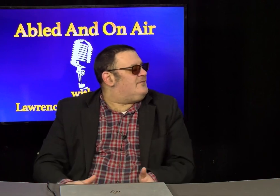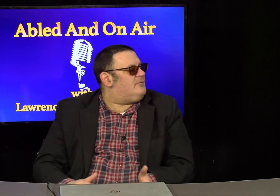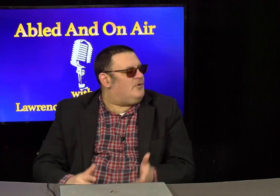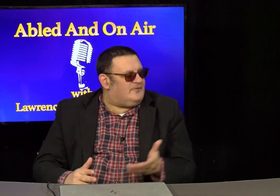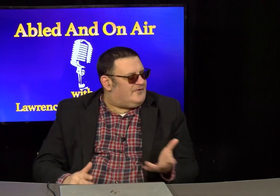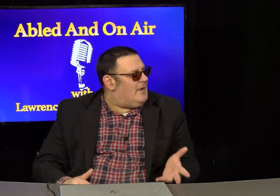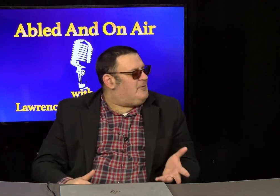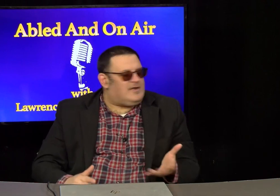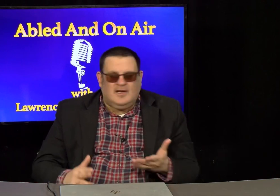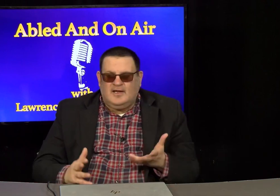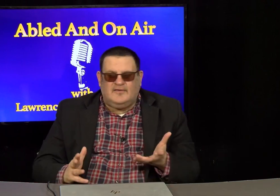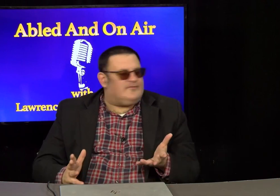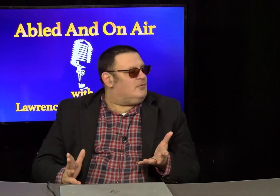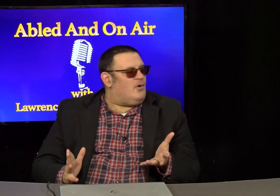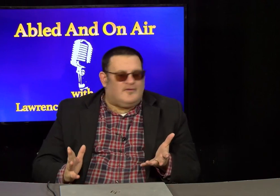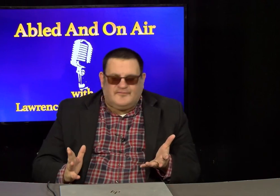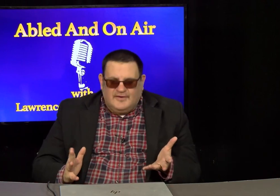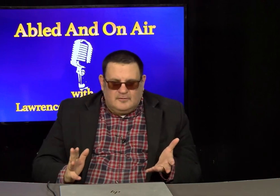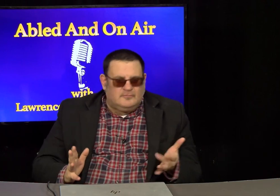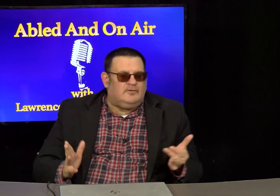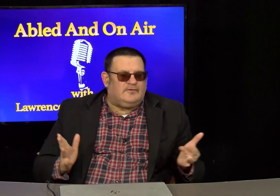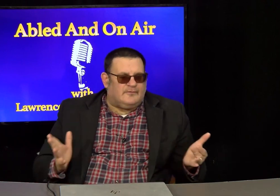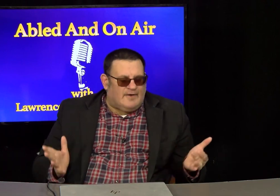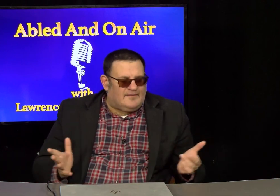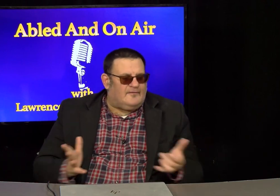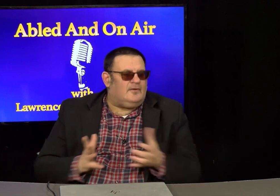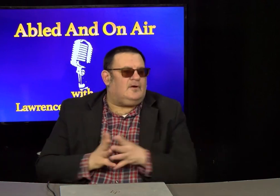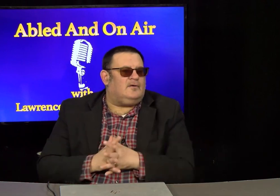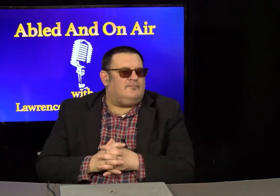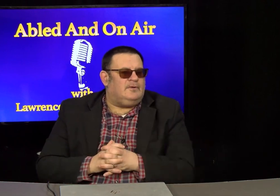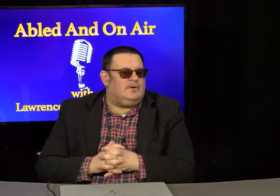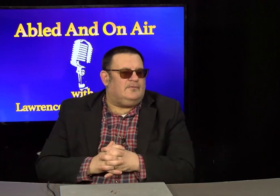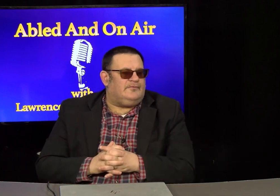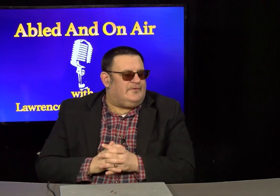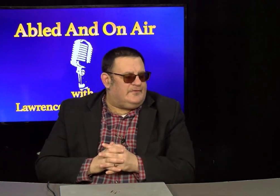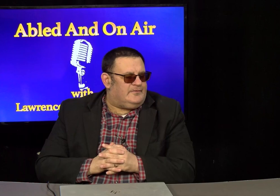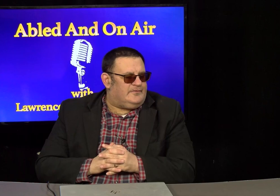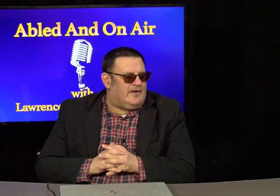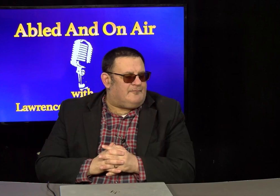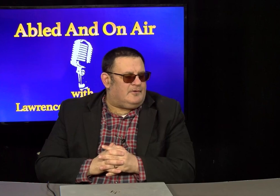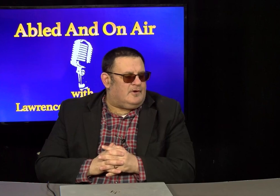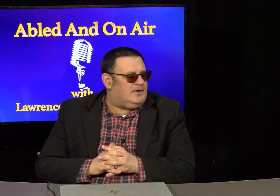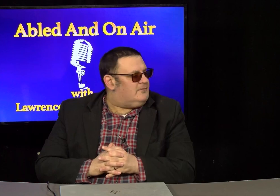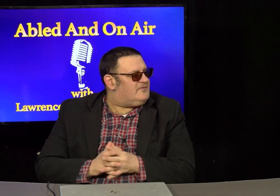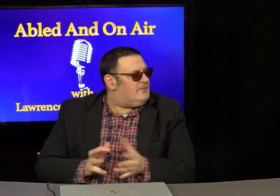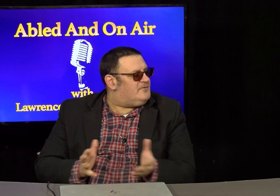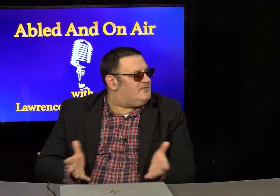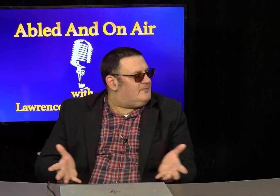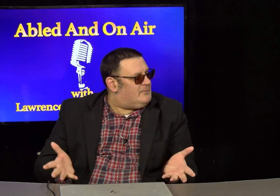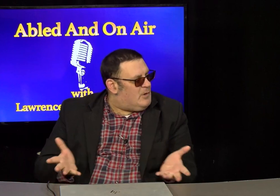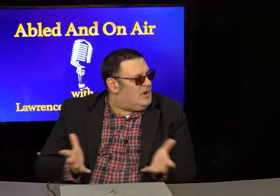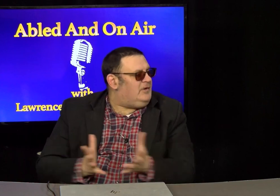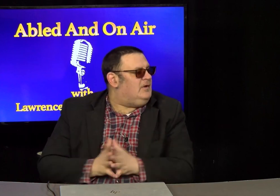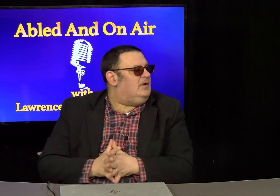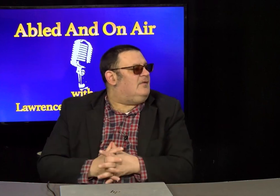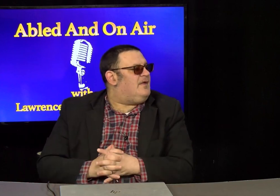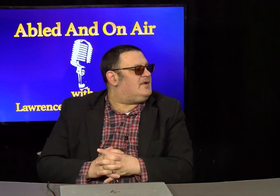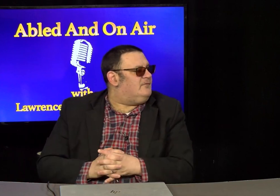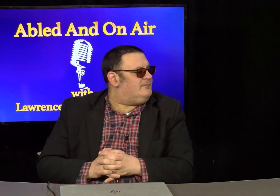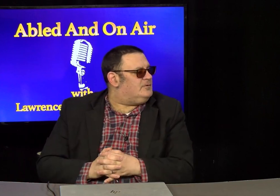important topic is Laura Siegel, Director of the Deaf and Hard of Hearing Services of Vermont. Thank you for